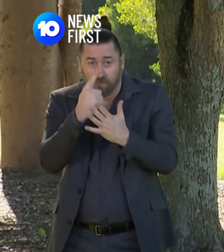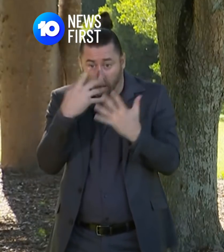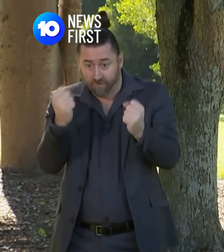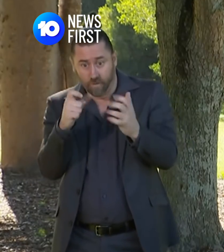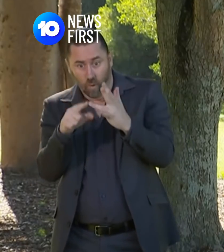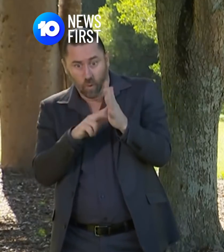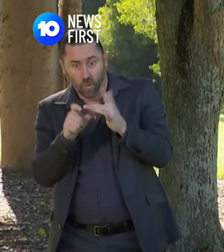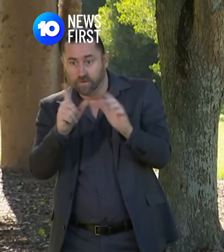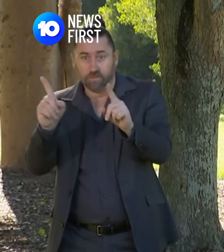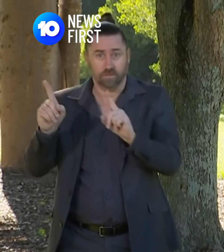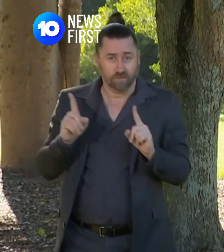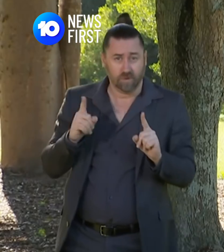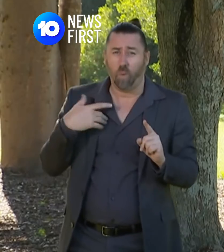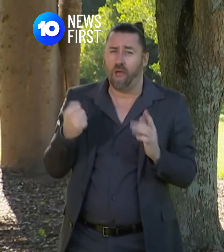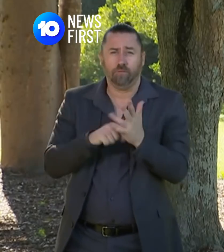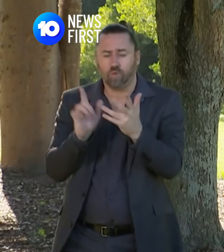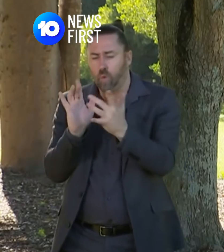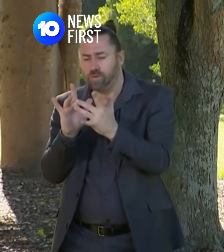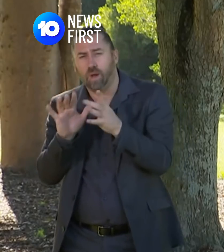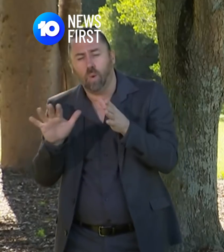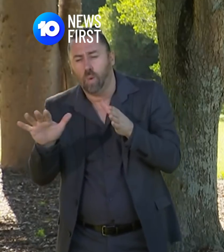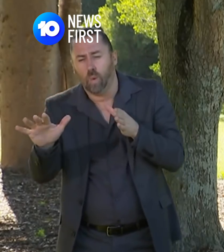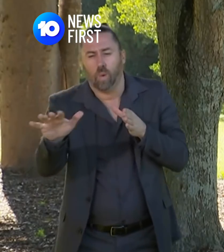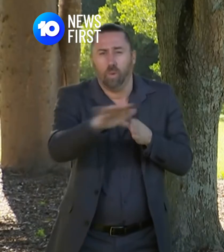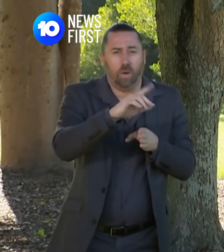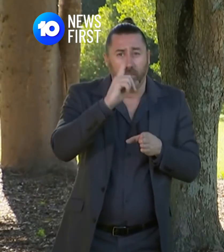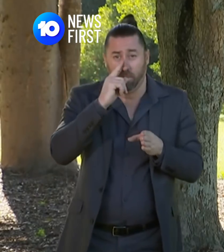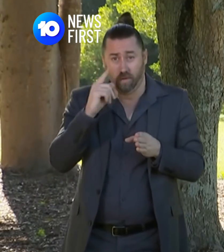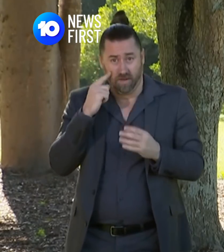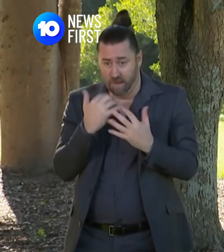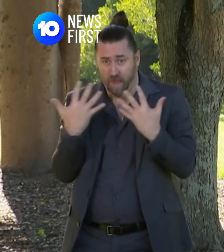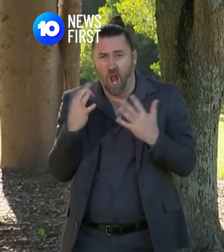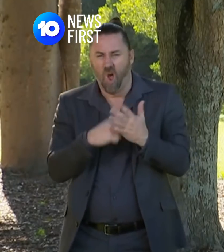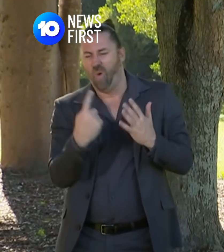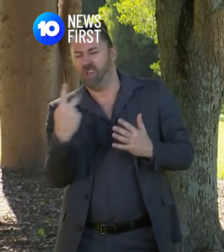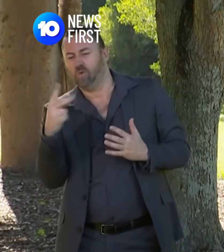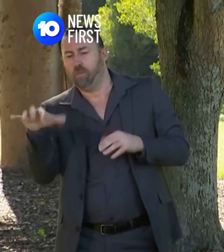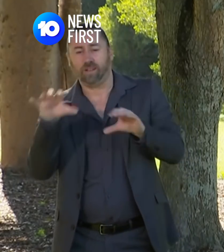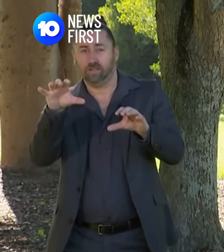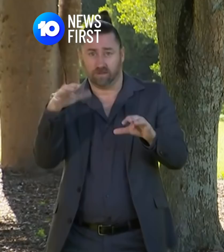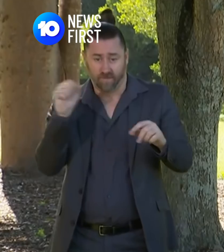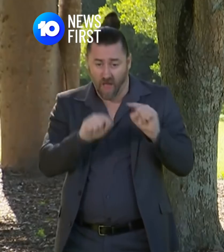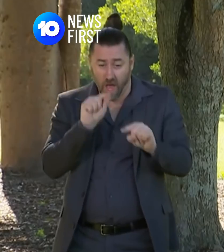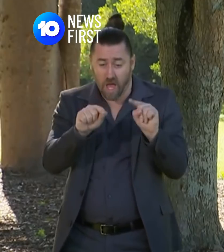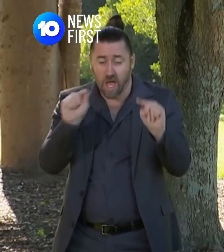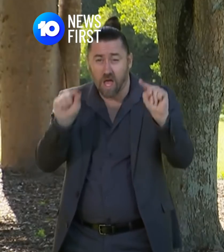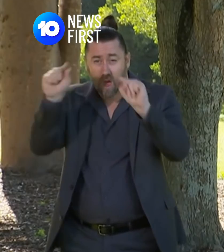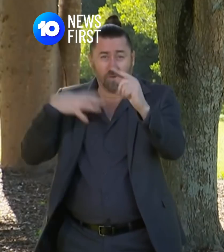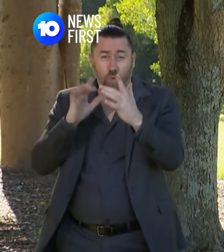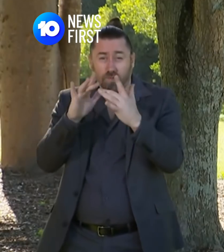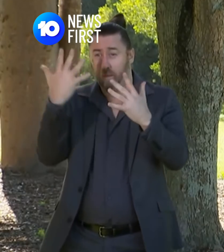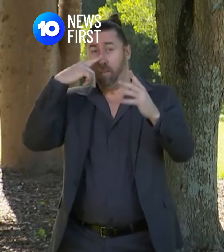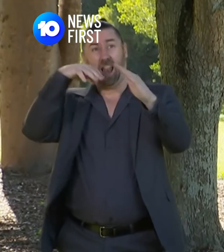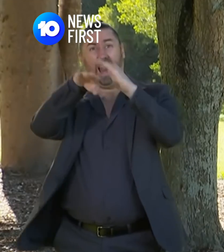and we can contact all of the contacts who have been in these many many venues. That's critical. So those